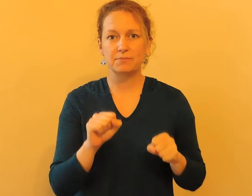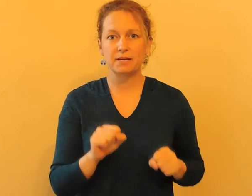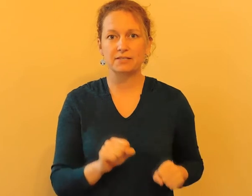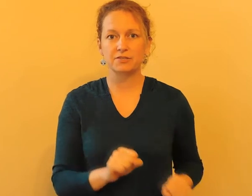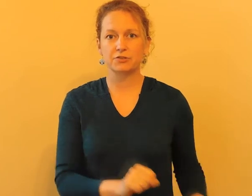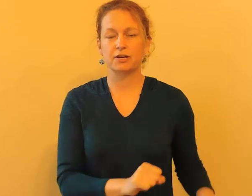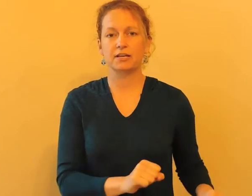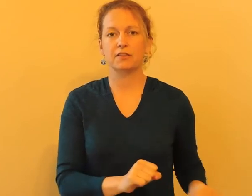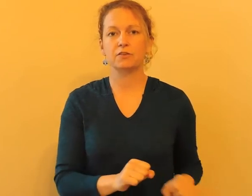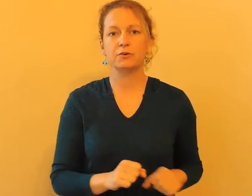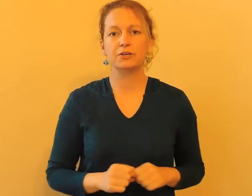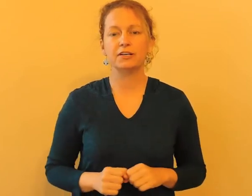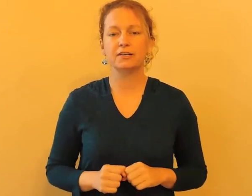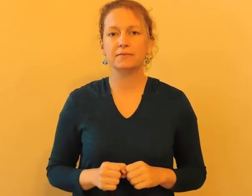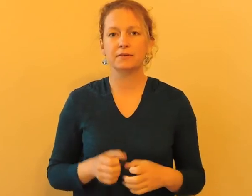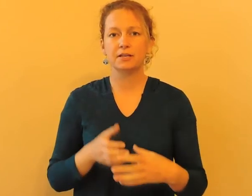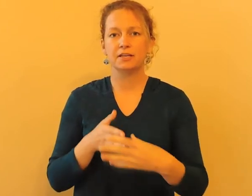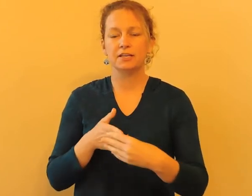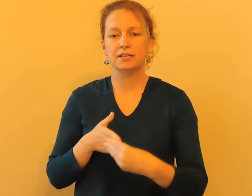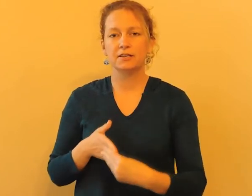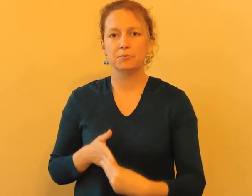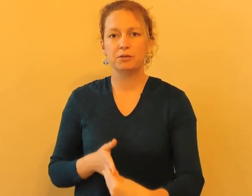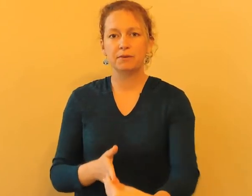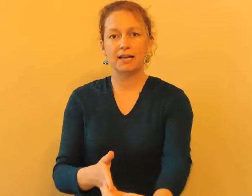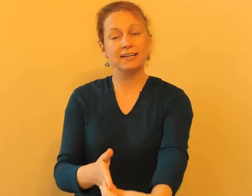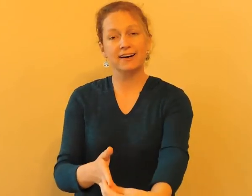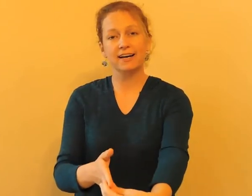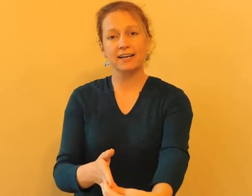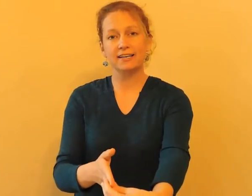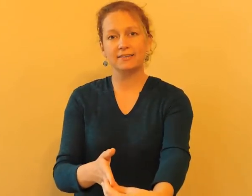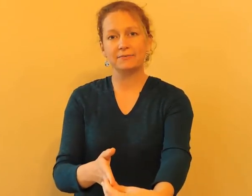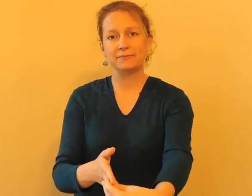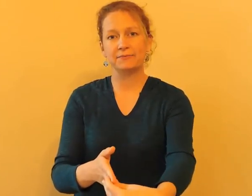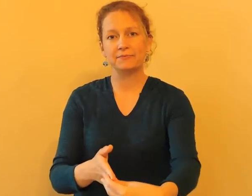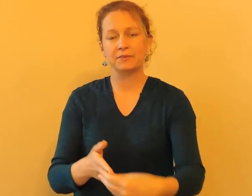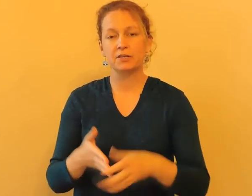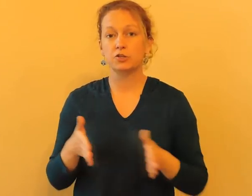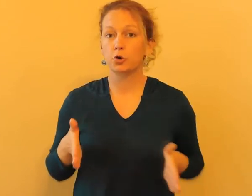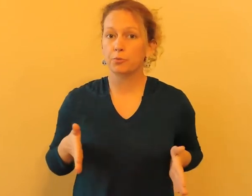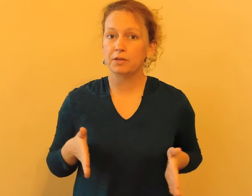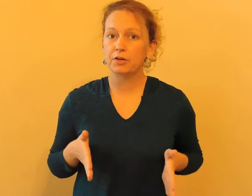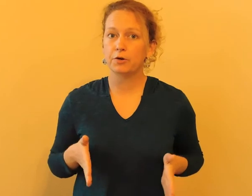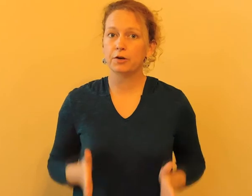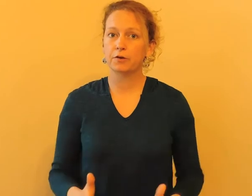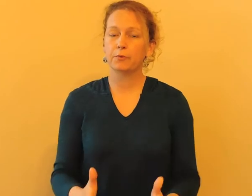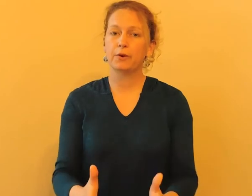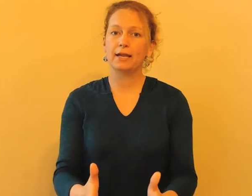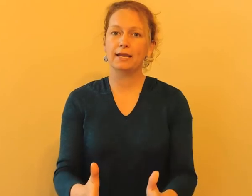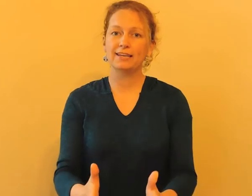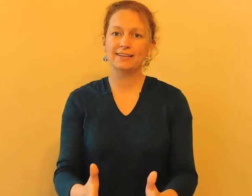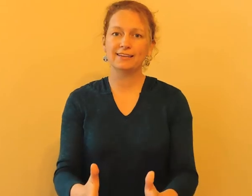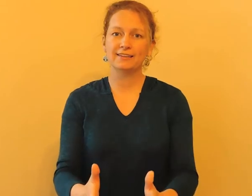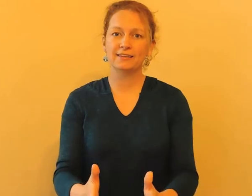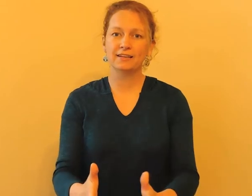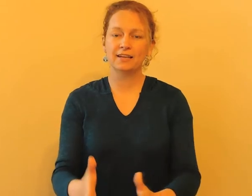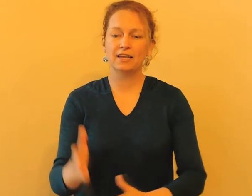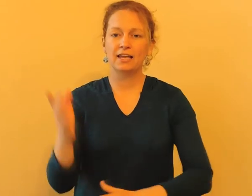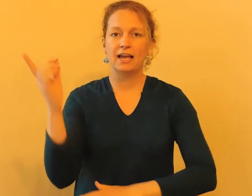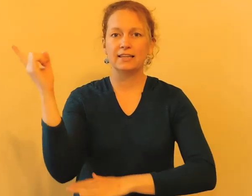my strength, Lord. Be my guide. Show me your way, and